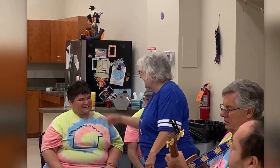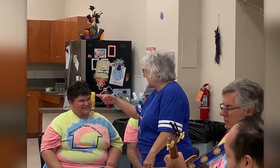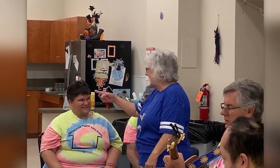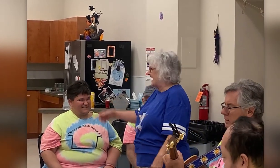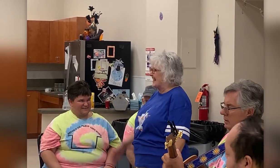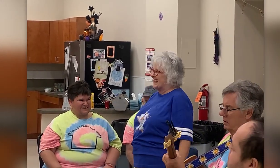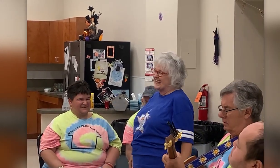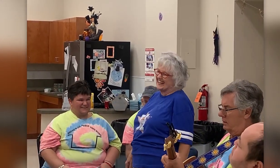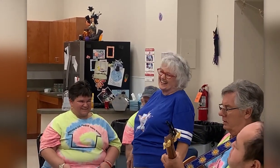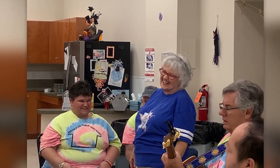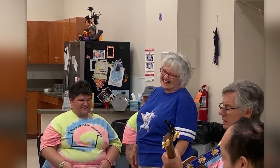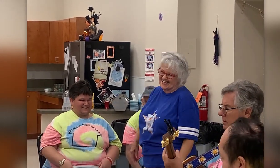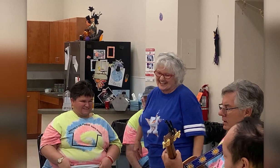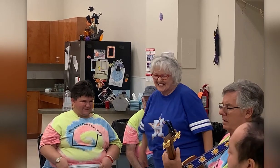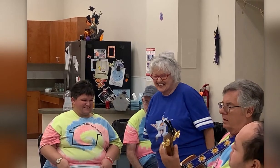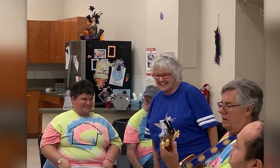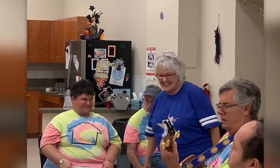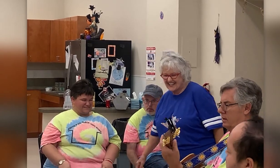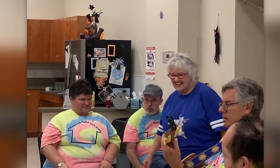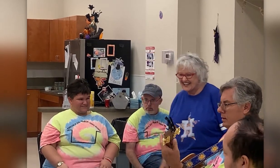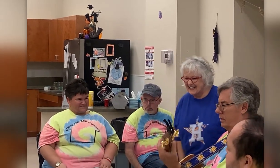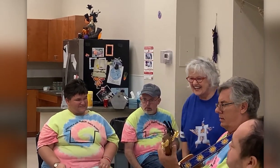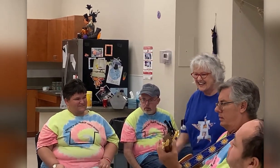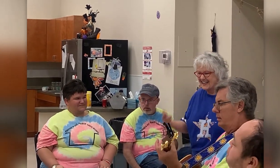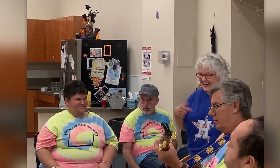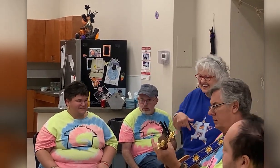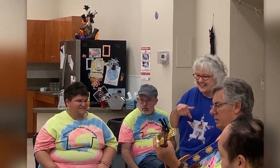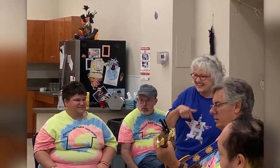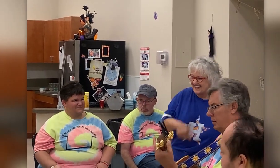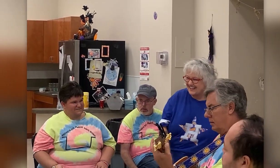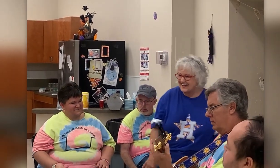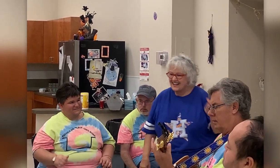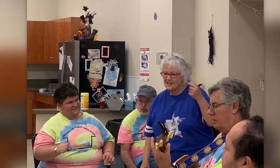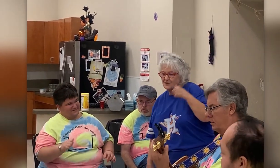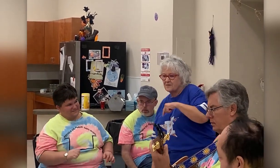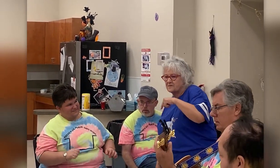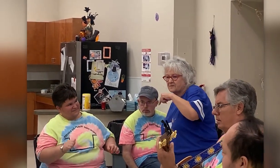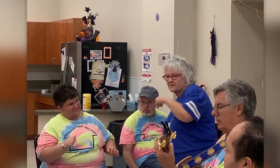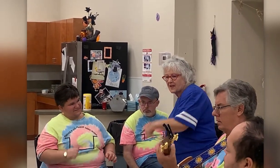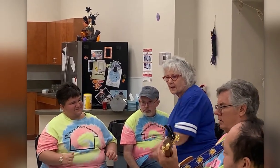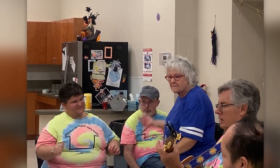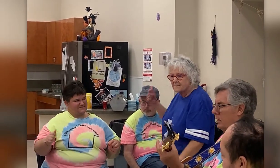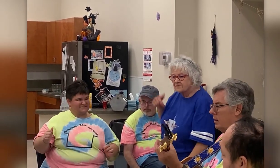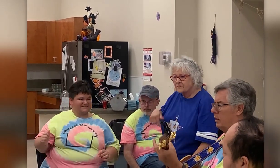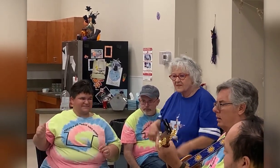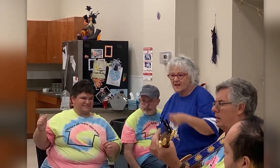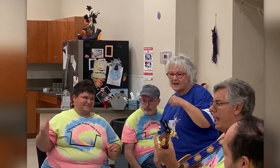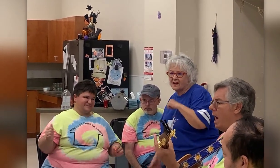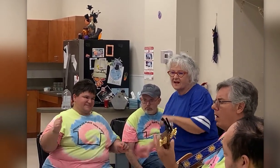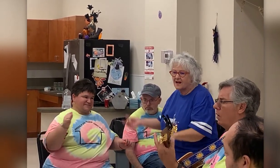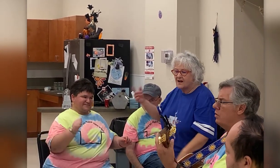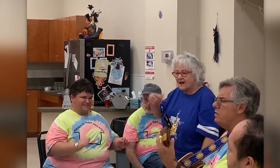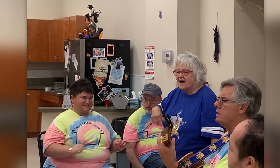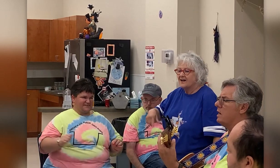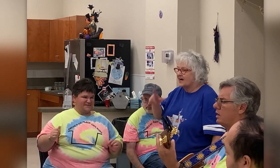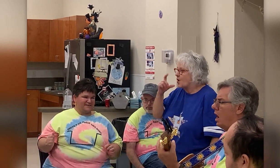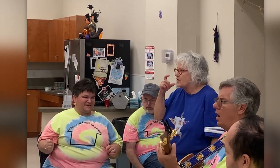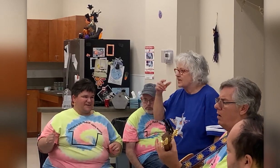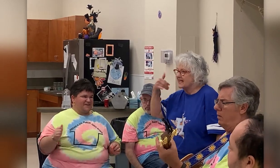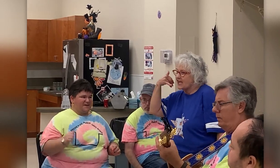Who you gonna call?